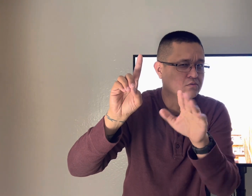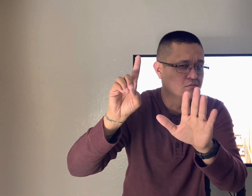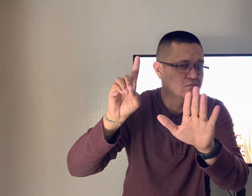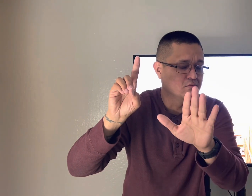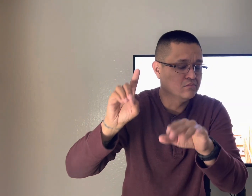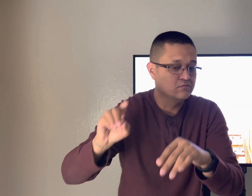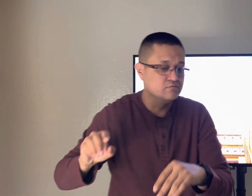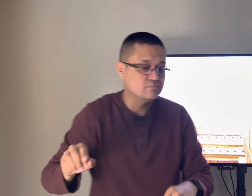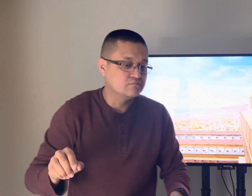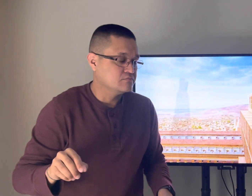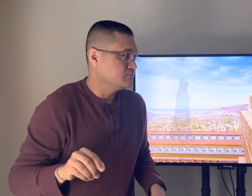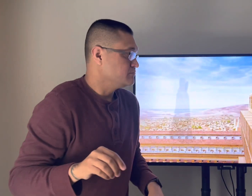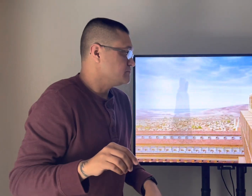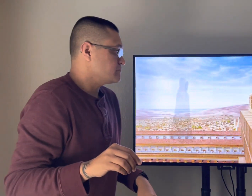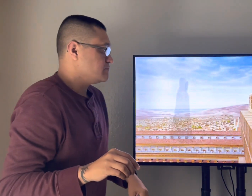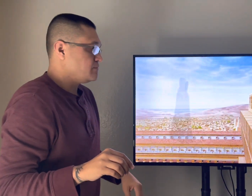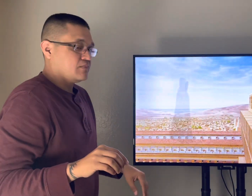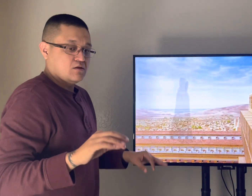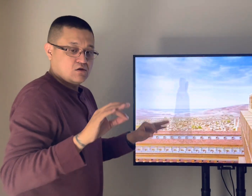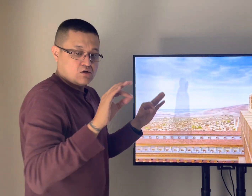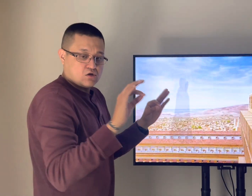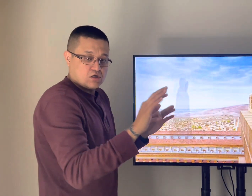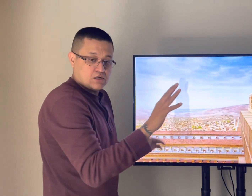it was lord because there was only one